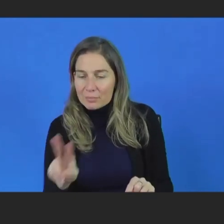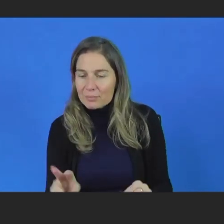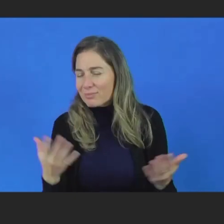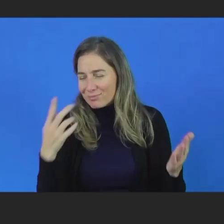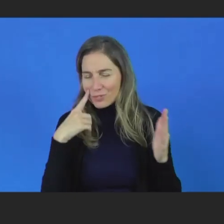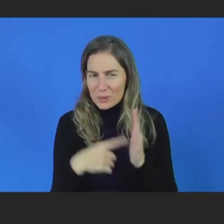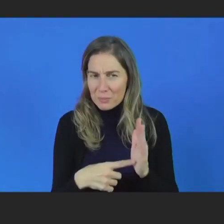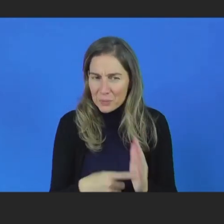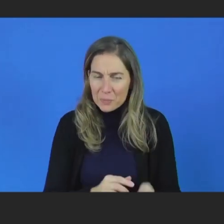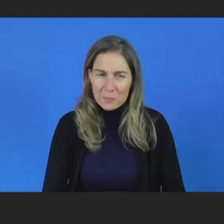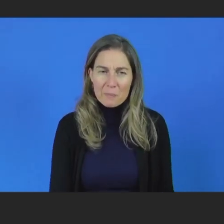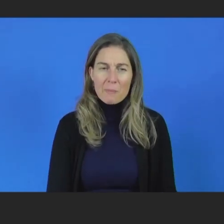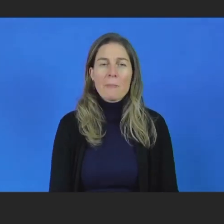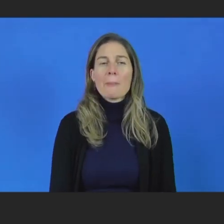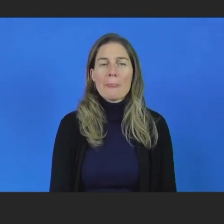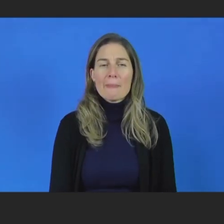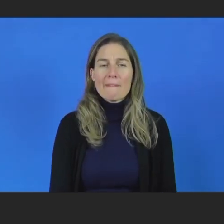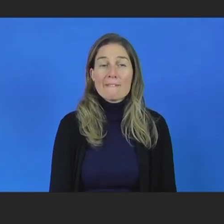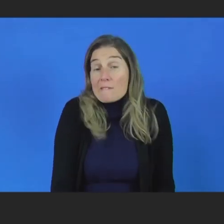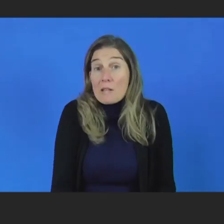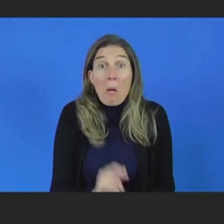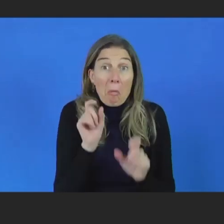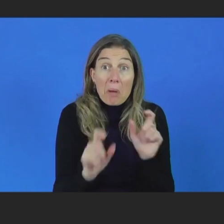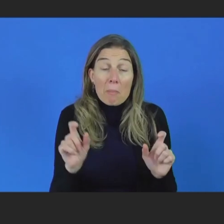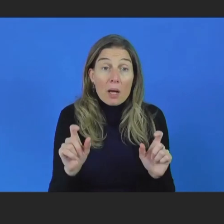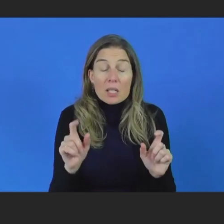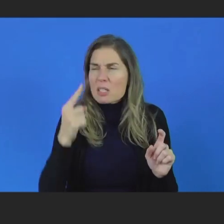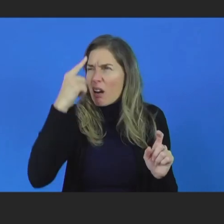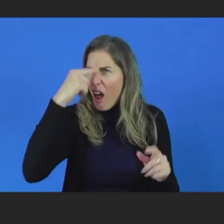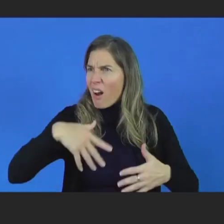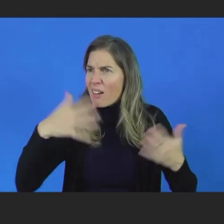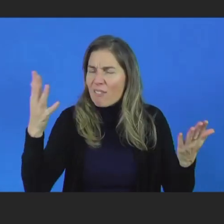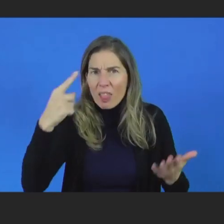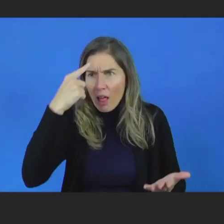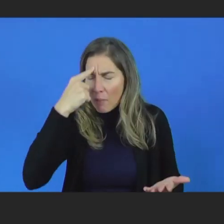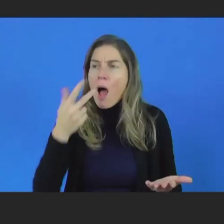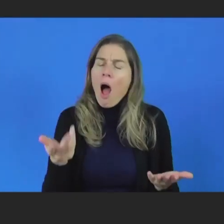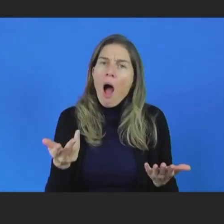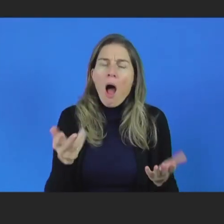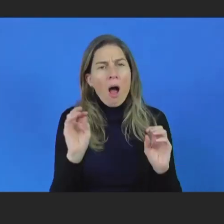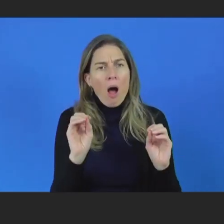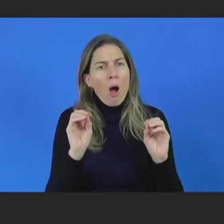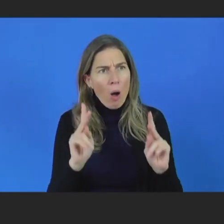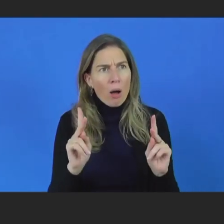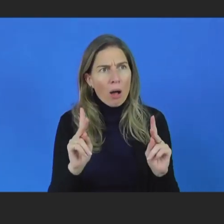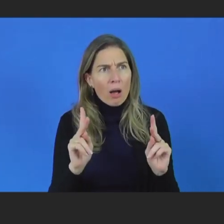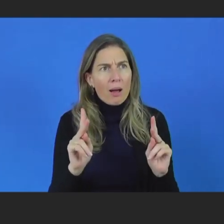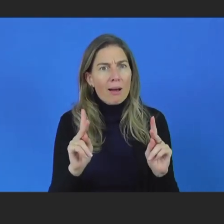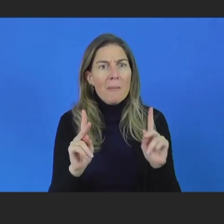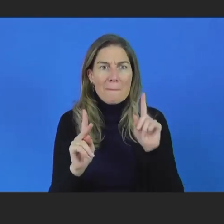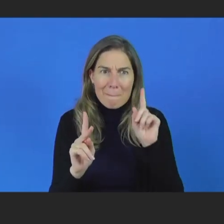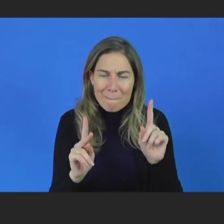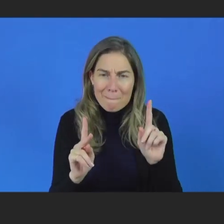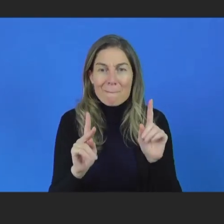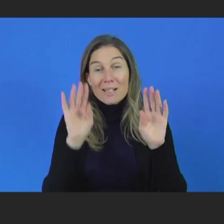Many times it was that people were just not aware. They say, oh, I never thought about that. Okay. But then they have to keep being